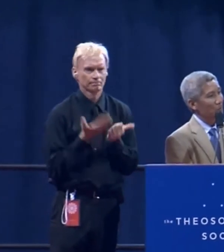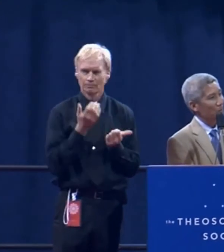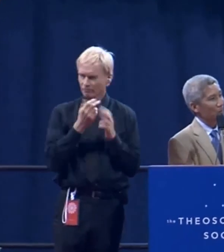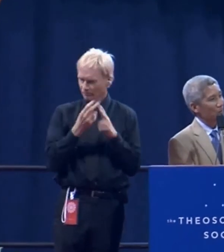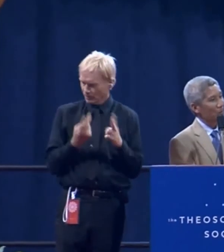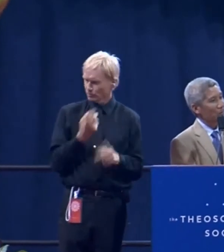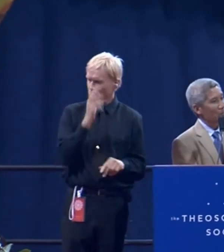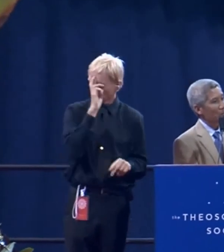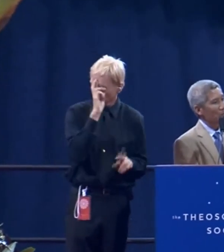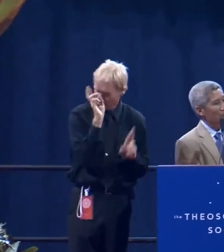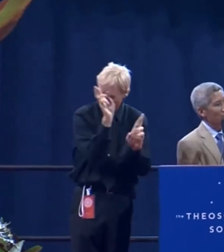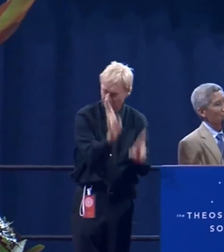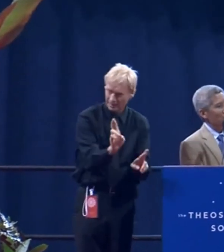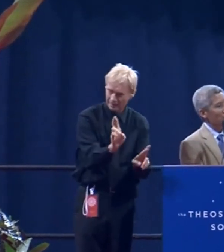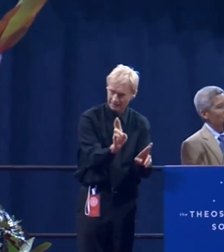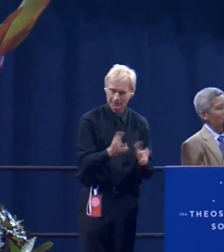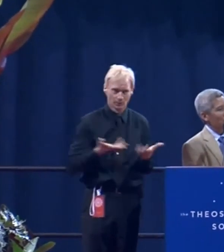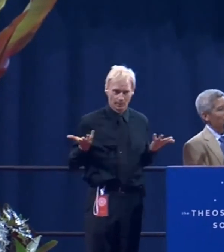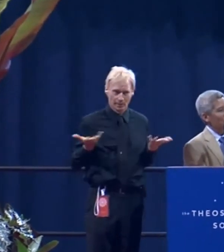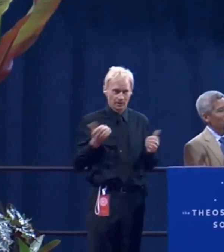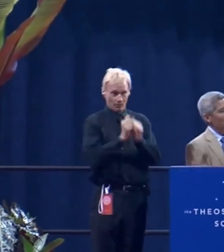respect all religions.